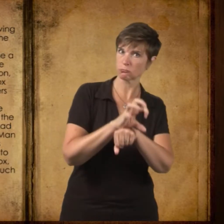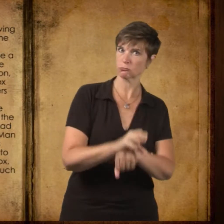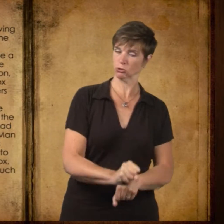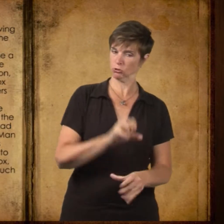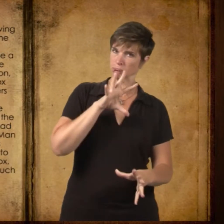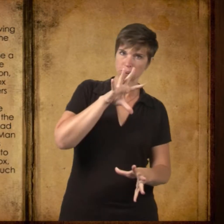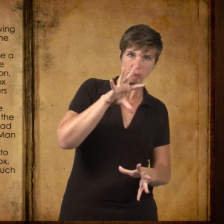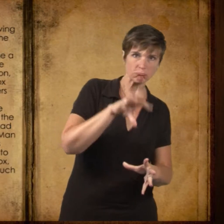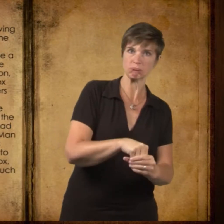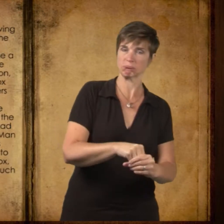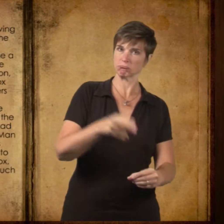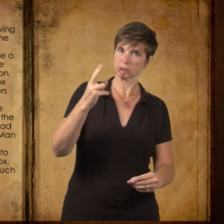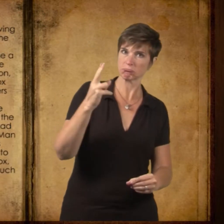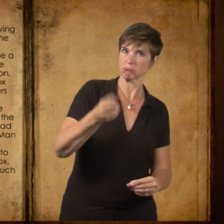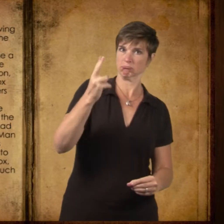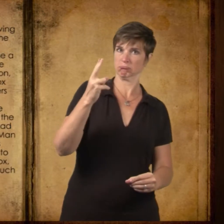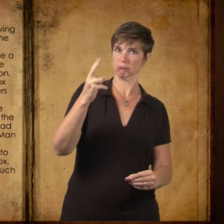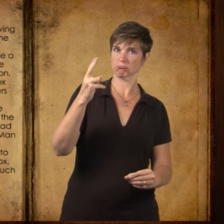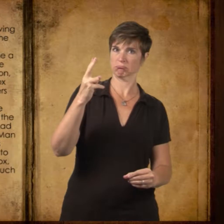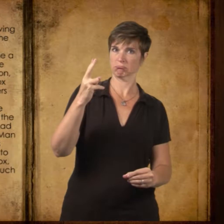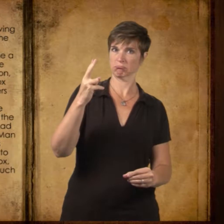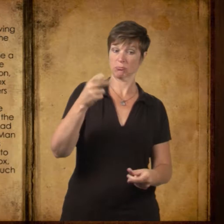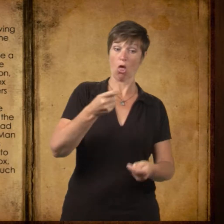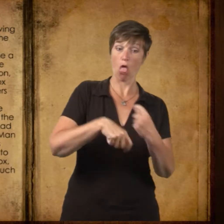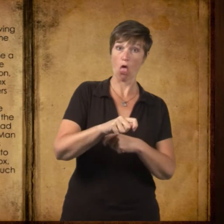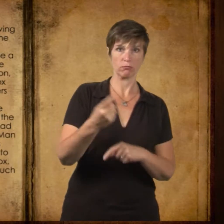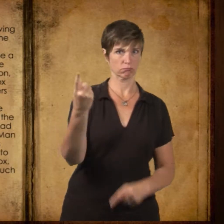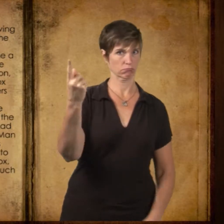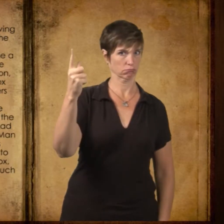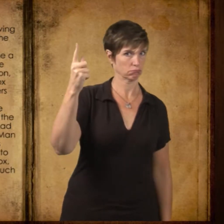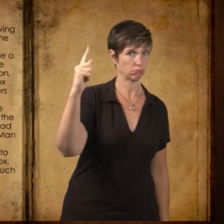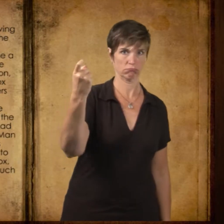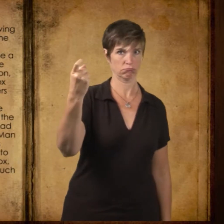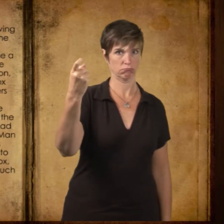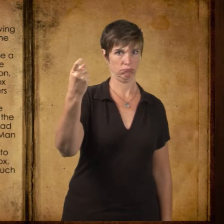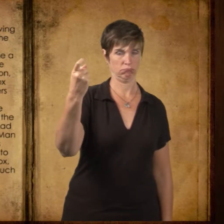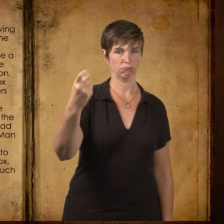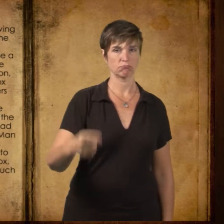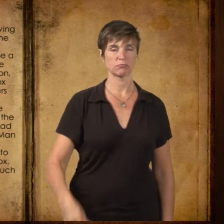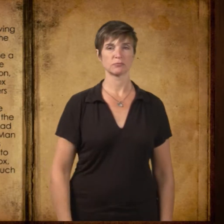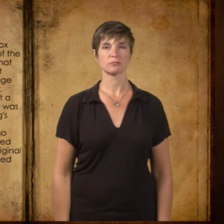even as much tradition as was represented by the black box.